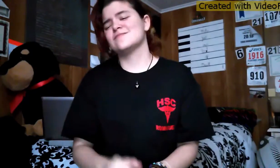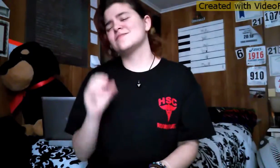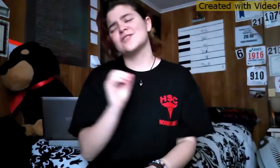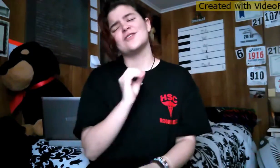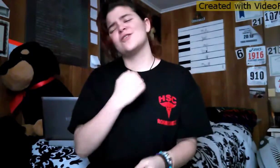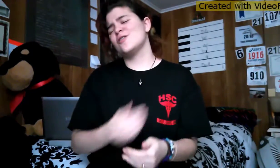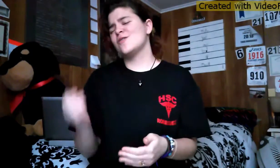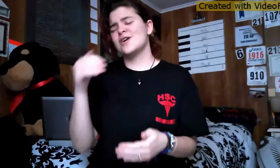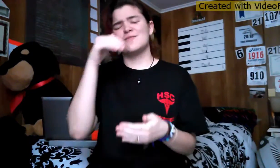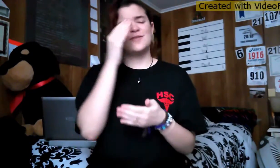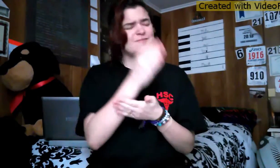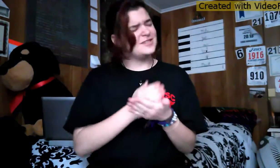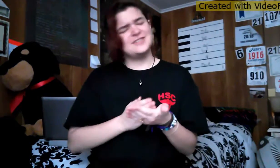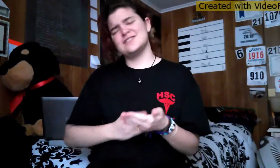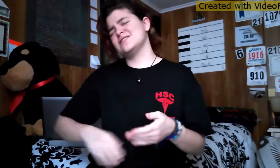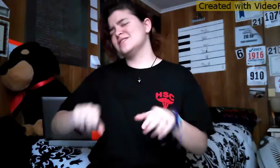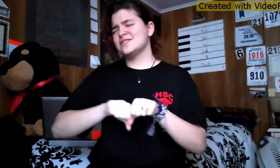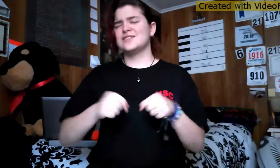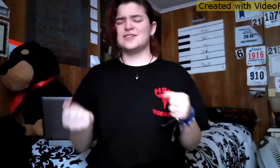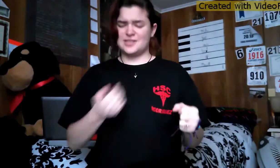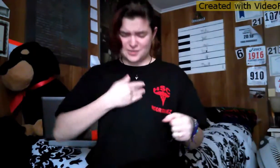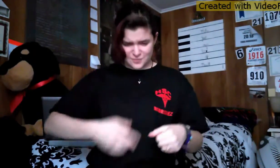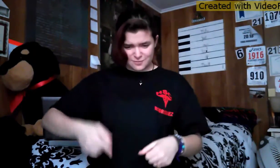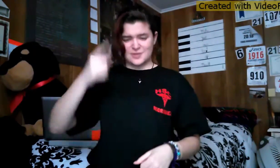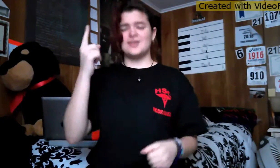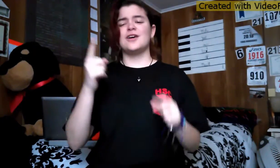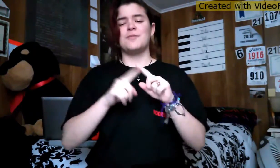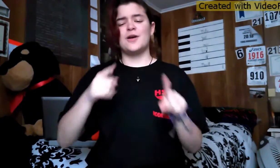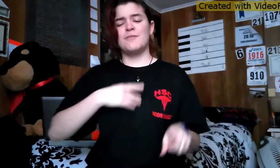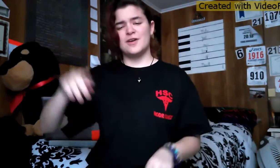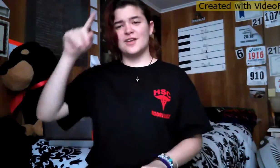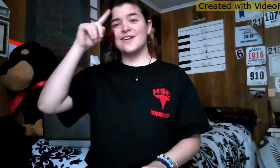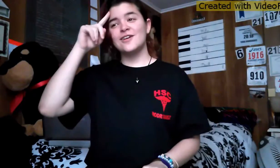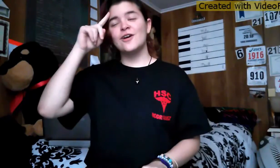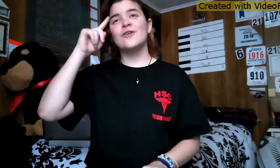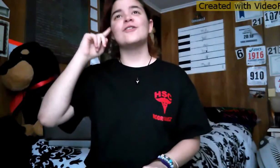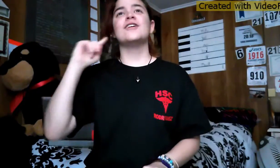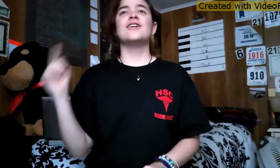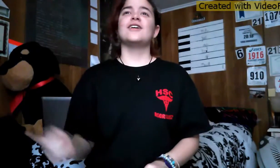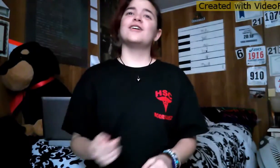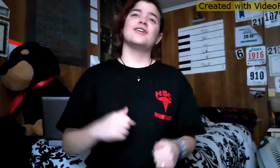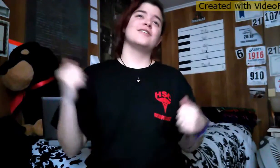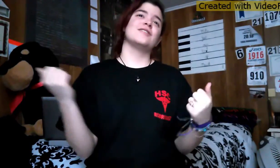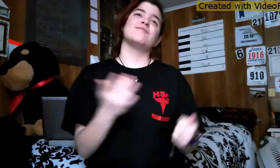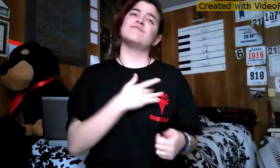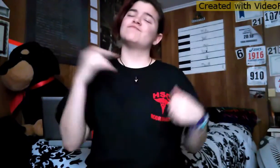Oh, I'm in pieces, it's tearing me up But I know a heart that's broke is a